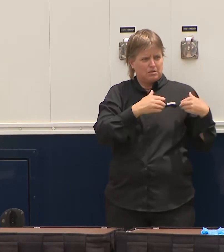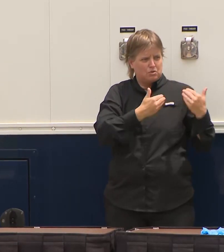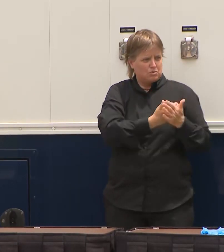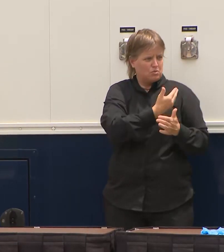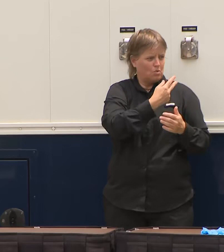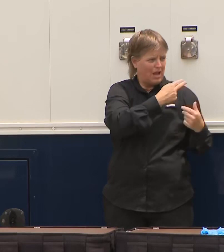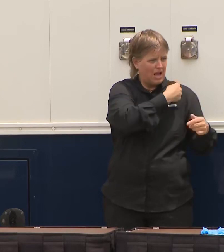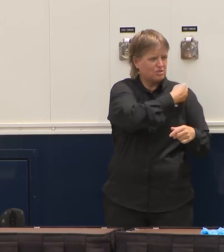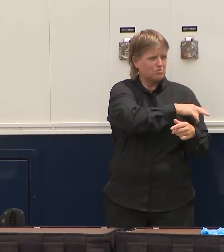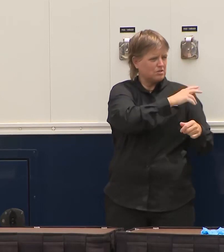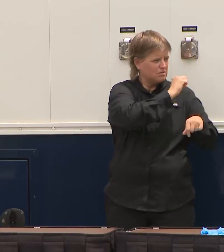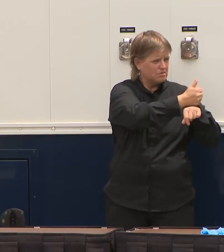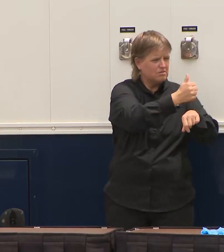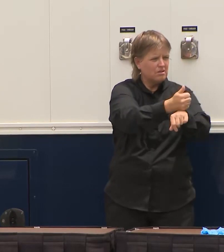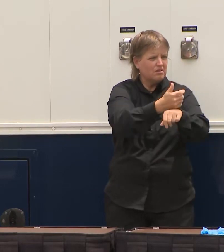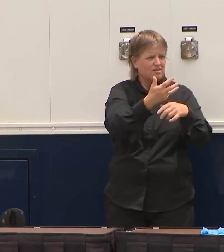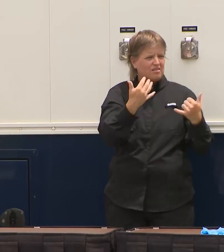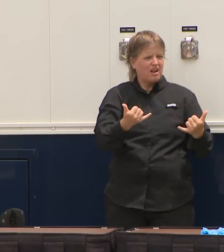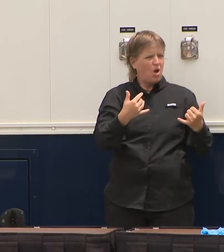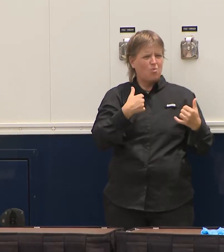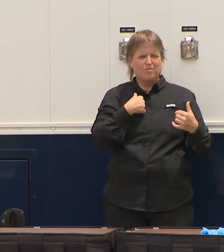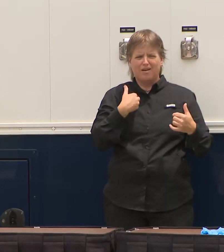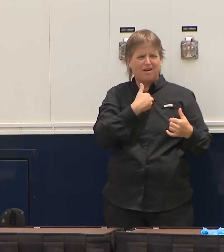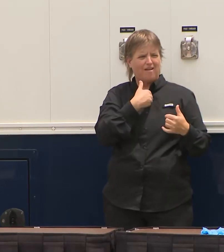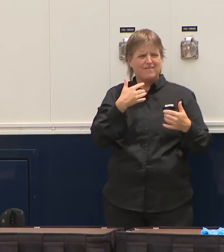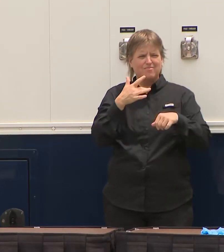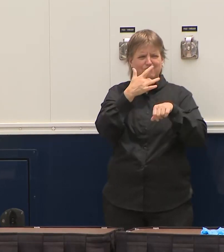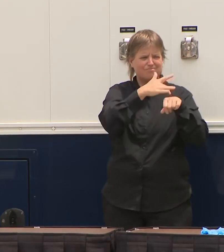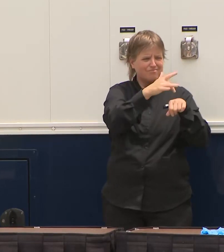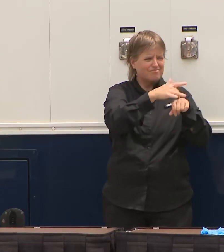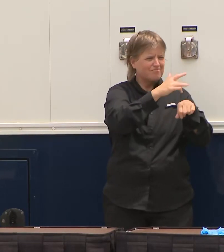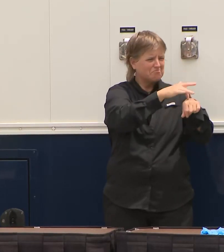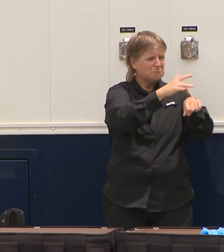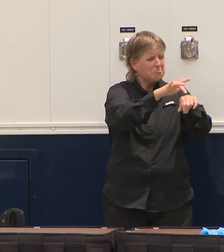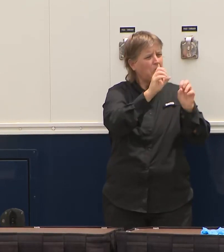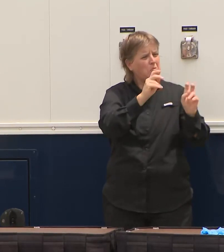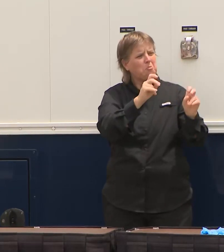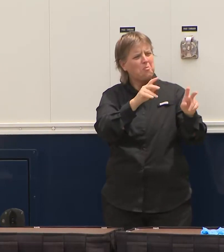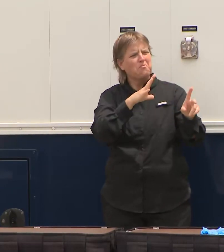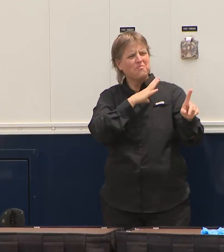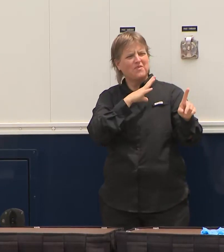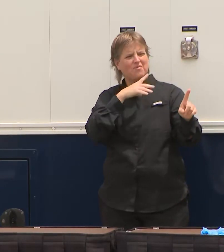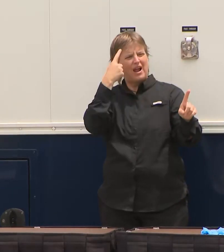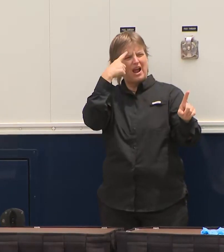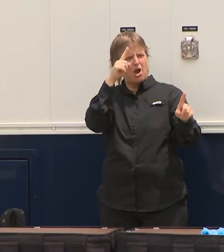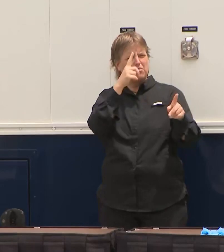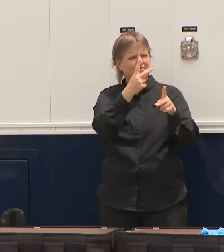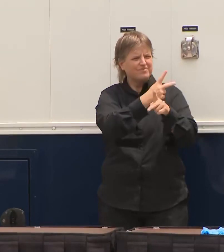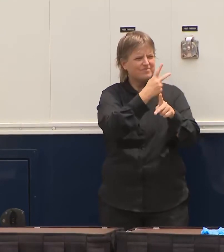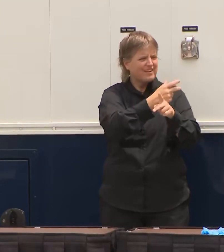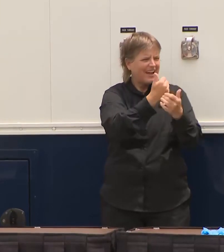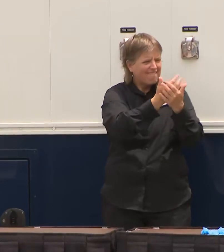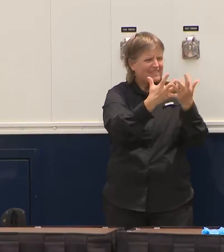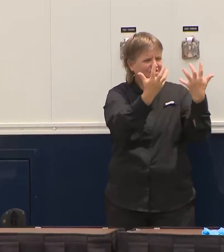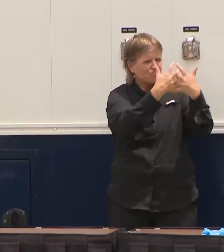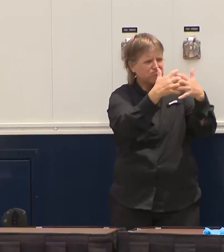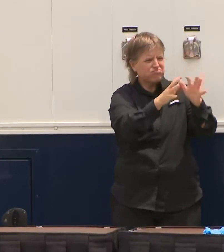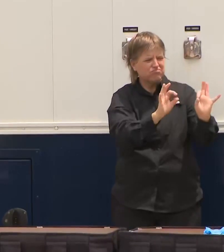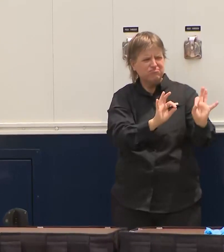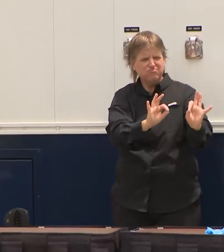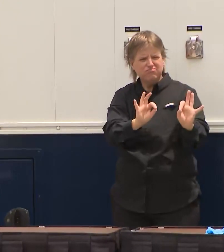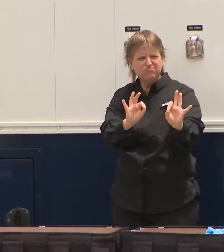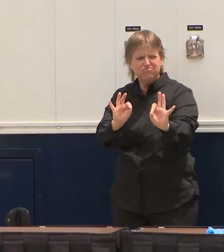clearly there's capacity right now to handle what's happening so absent of major change capacities there